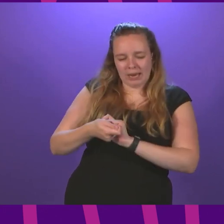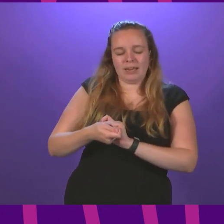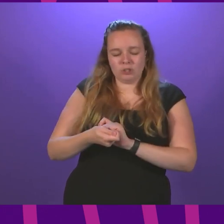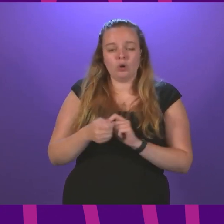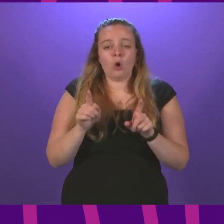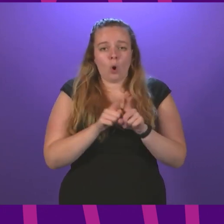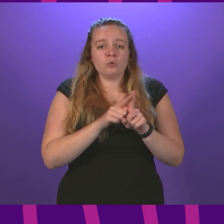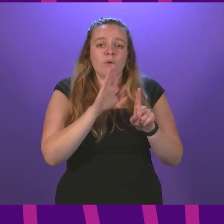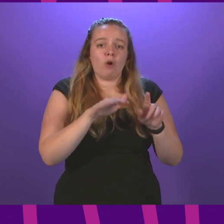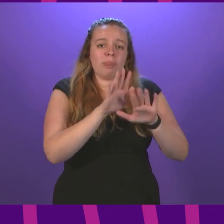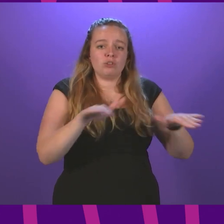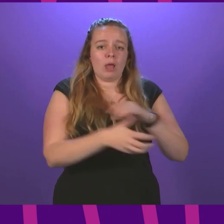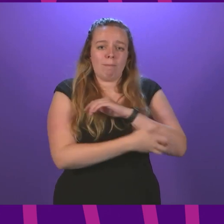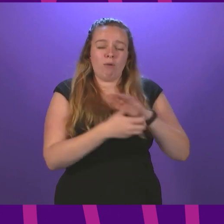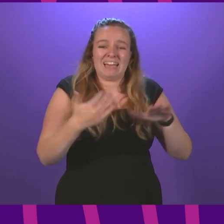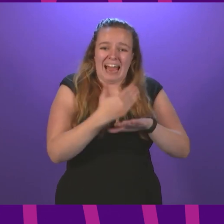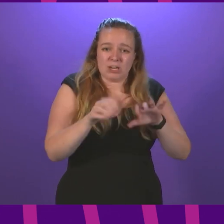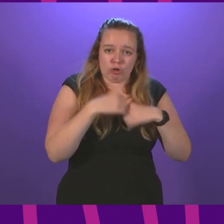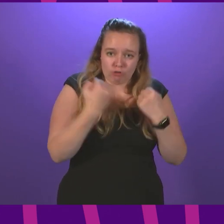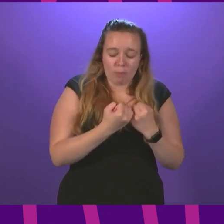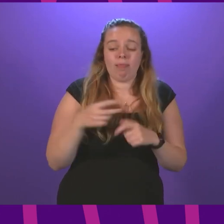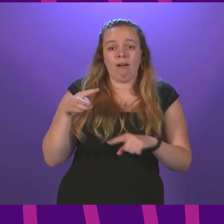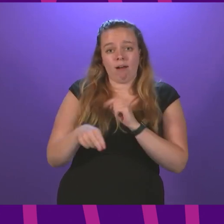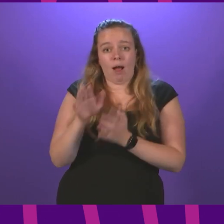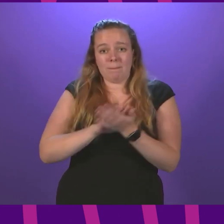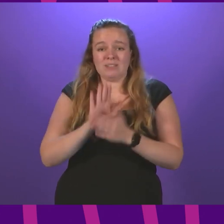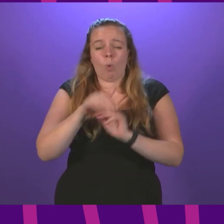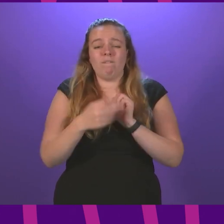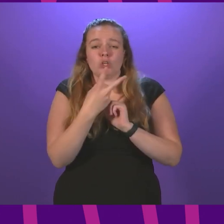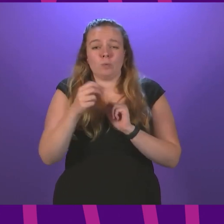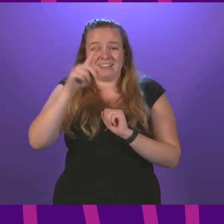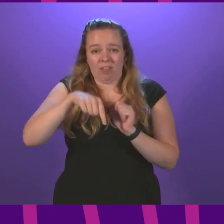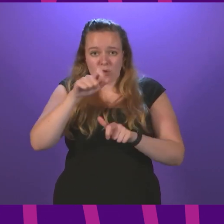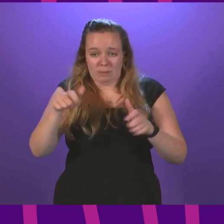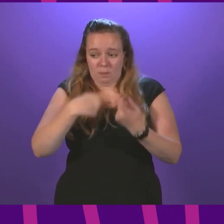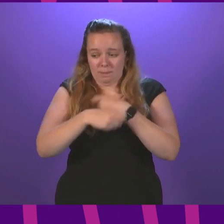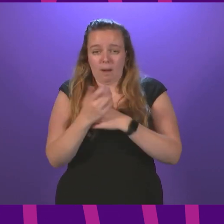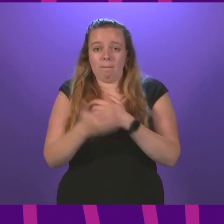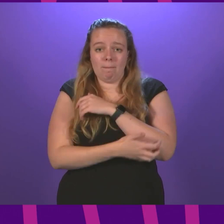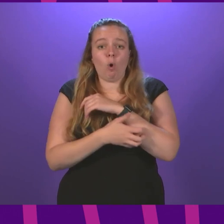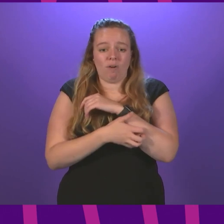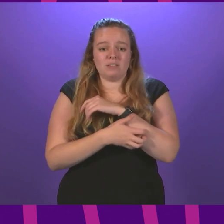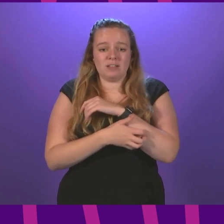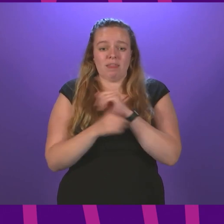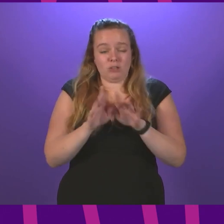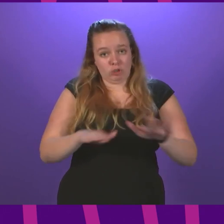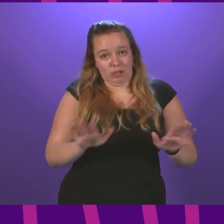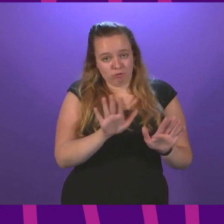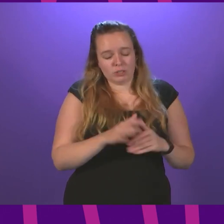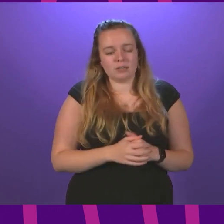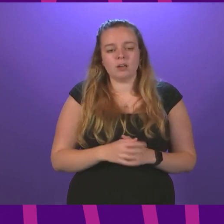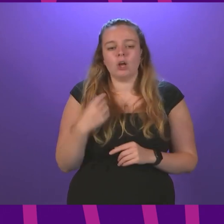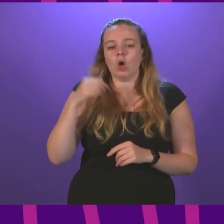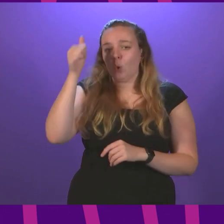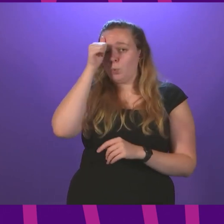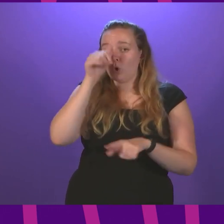committee from the Child Poverty Action Group that the cut will put over 20,000 people into poverty. So that's children. We